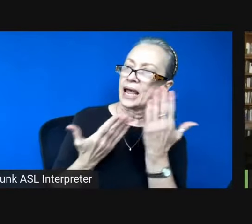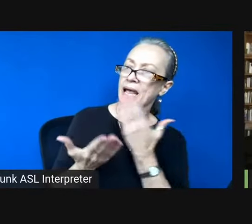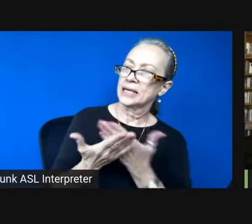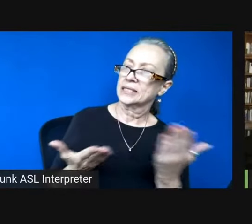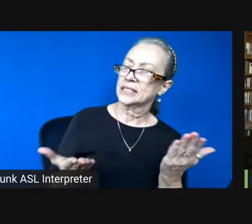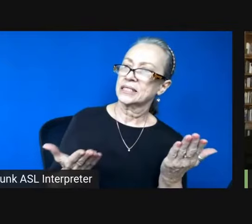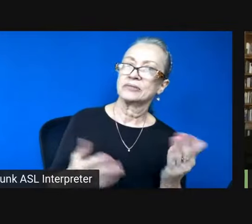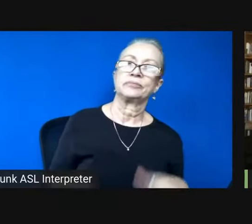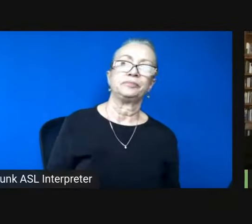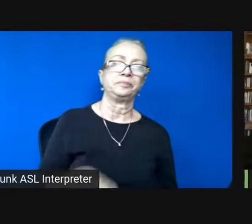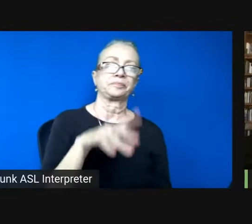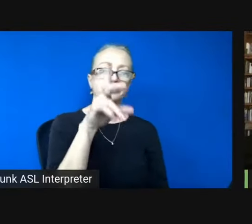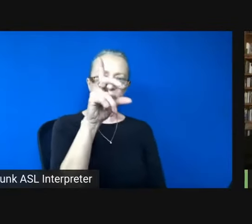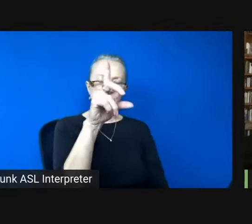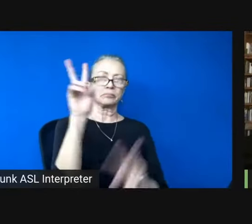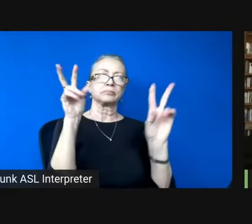Dawn Redwood